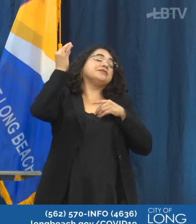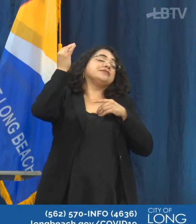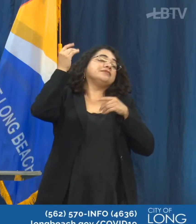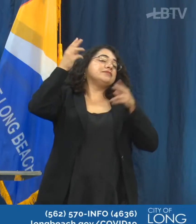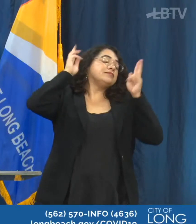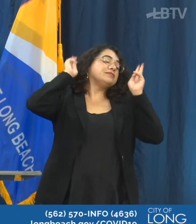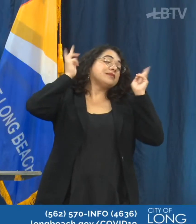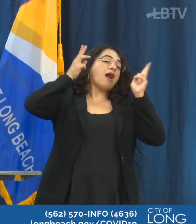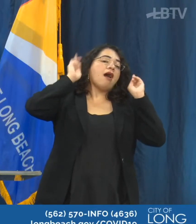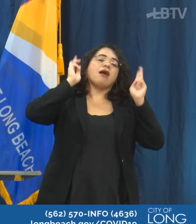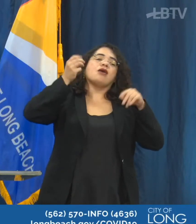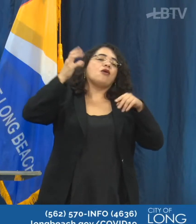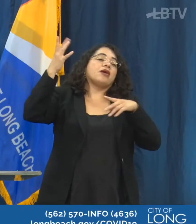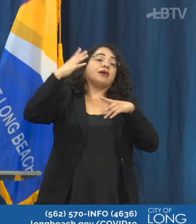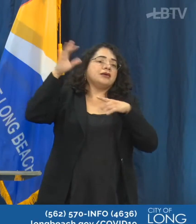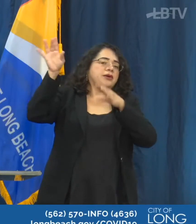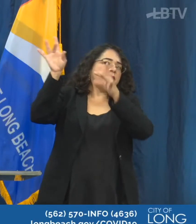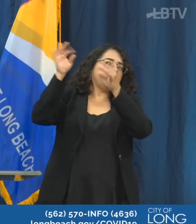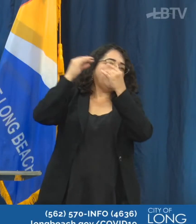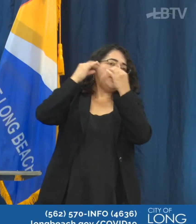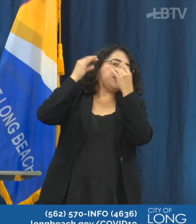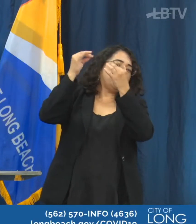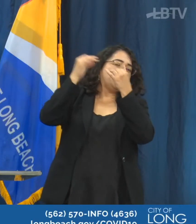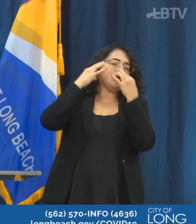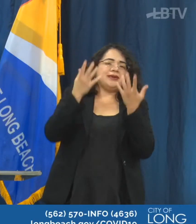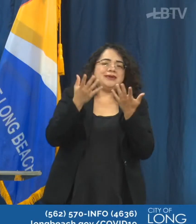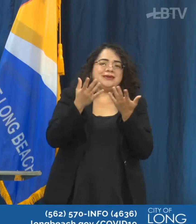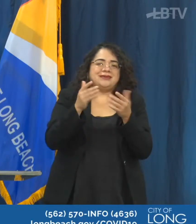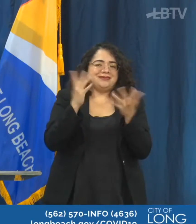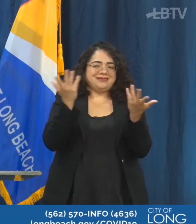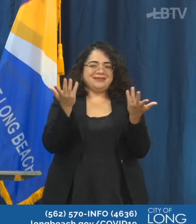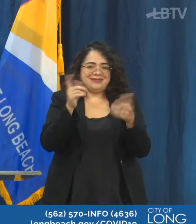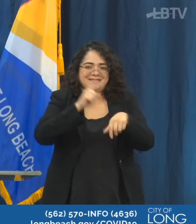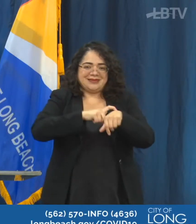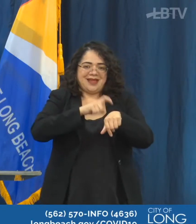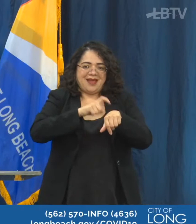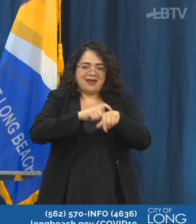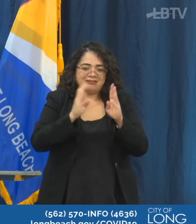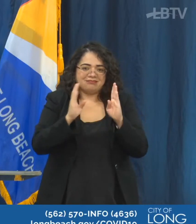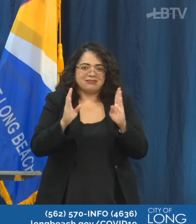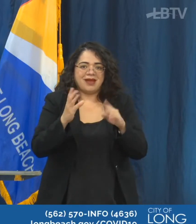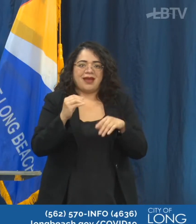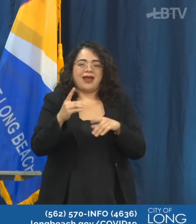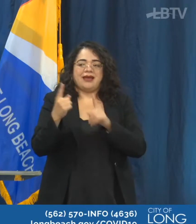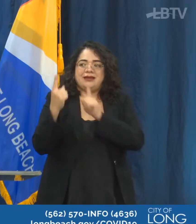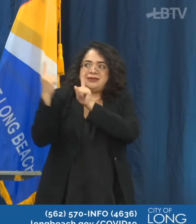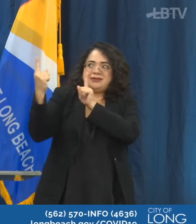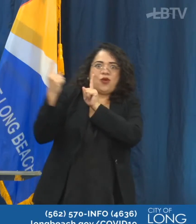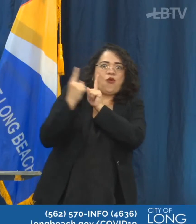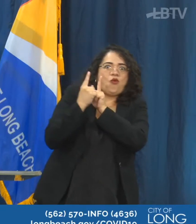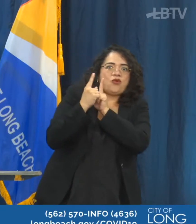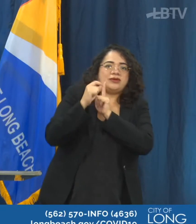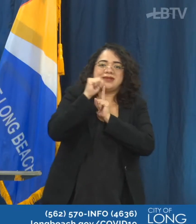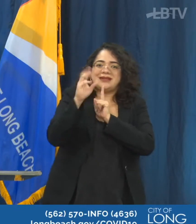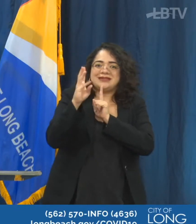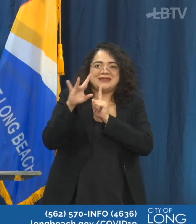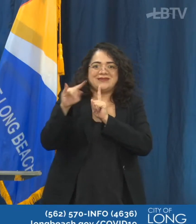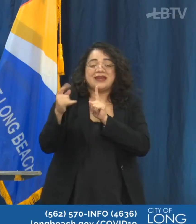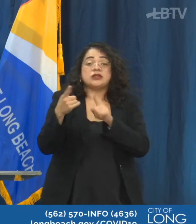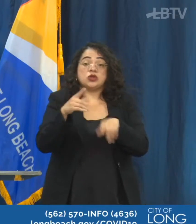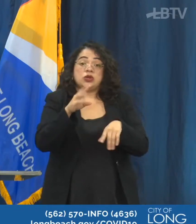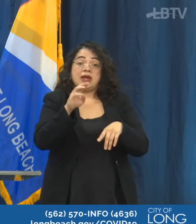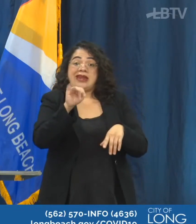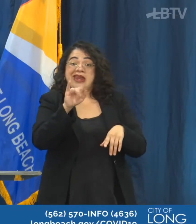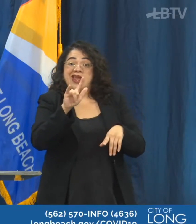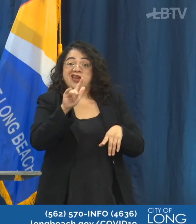the germs that are in that space. And so we really do want to hold back. They are at a higher risk than nail salons. So